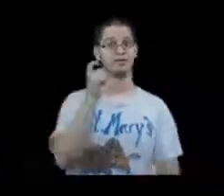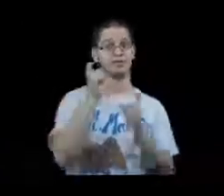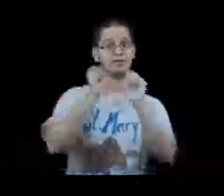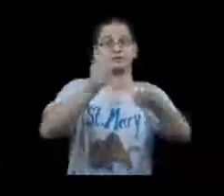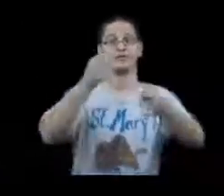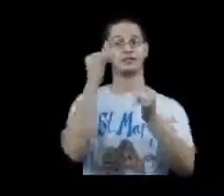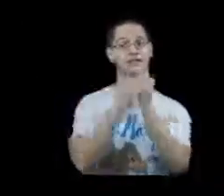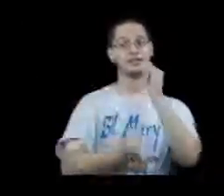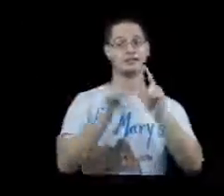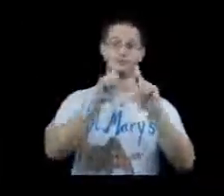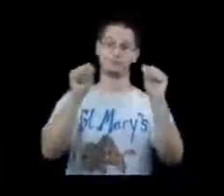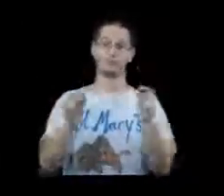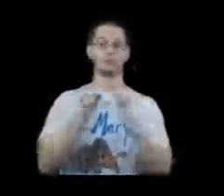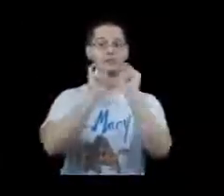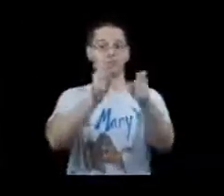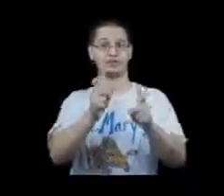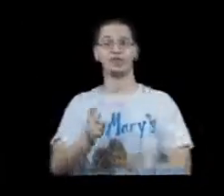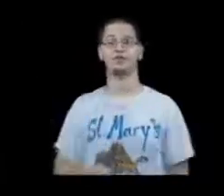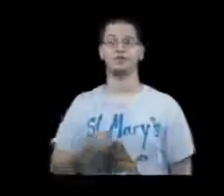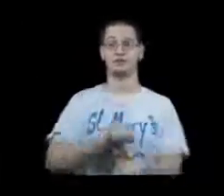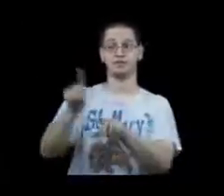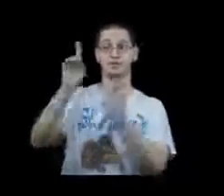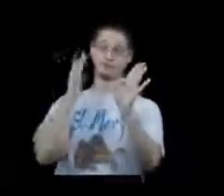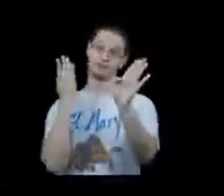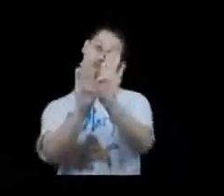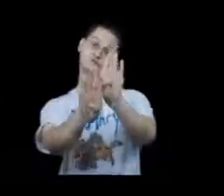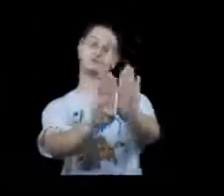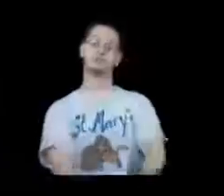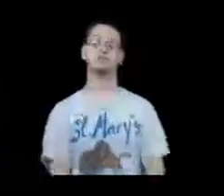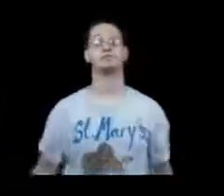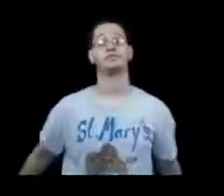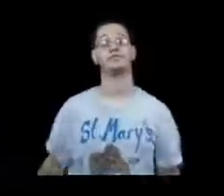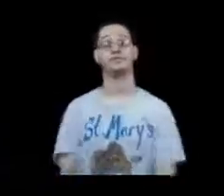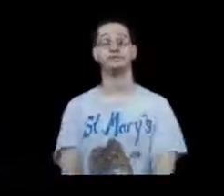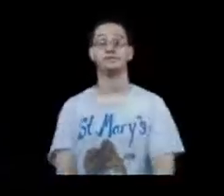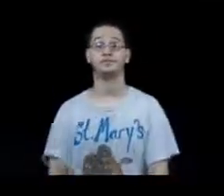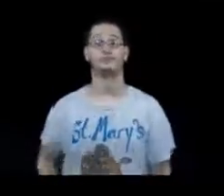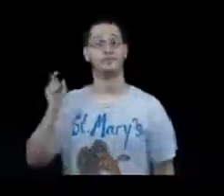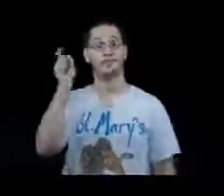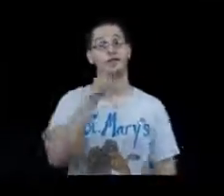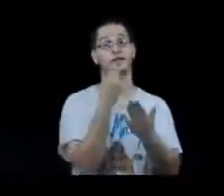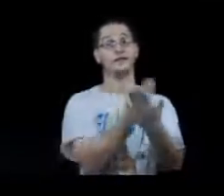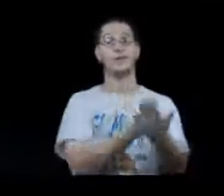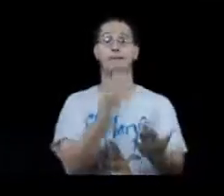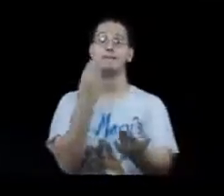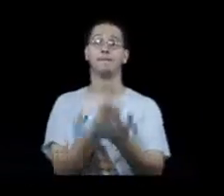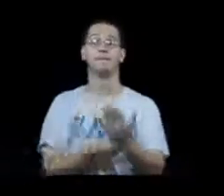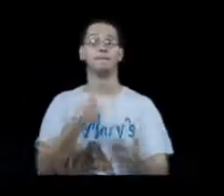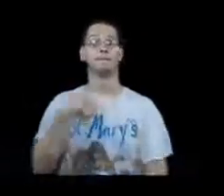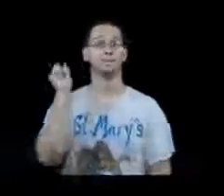my last paycheck and he sent me on out the door Well, I need a dollar, dollar, dollar, that's what